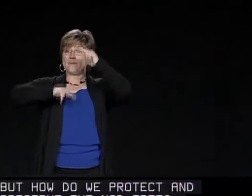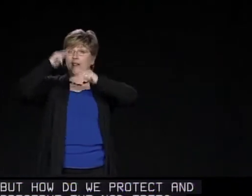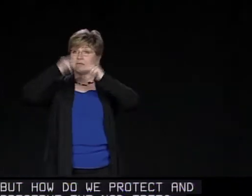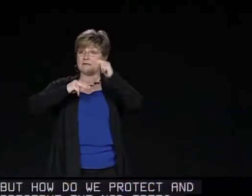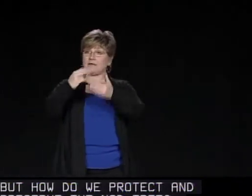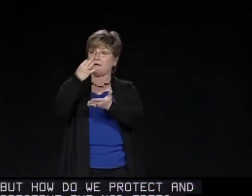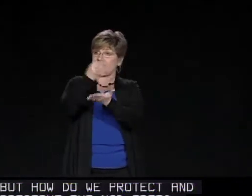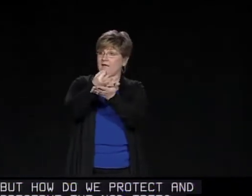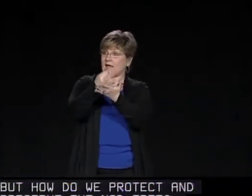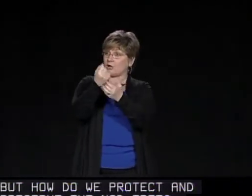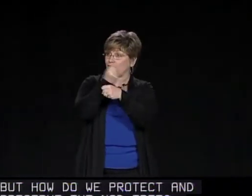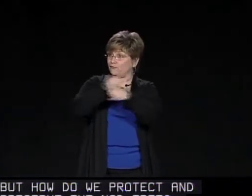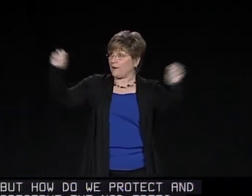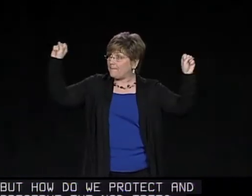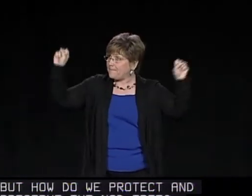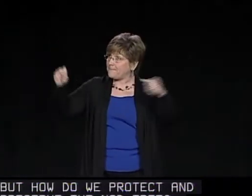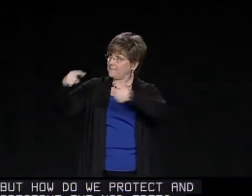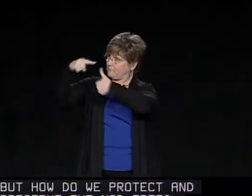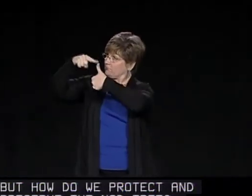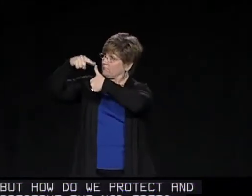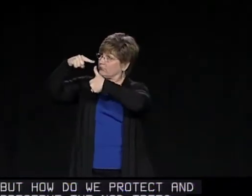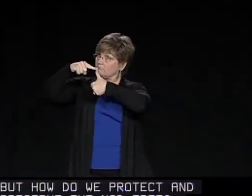First is to build financial freedom.